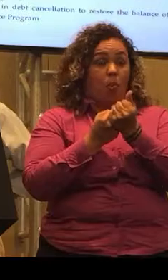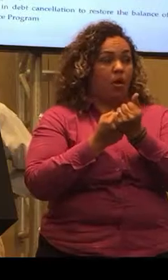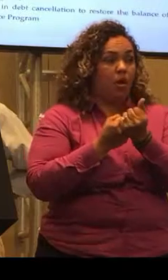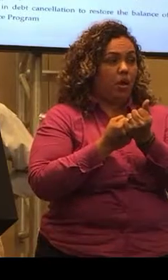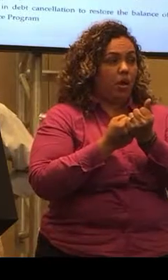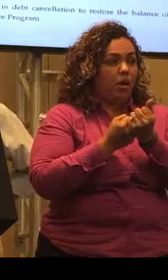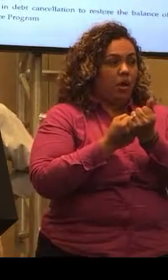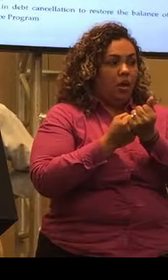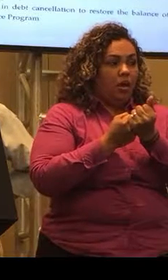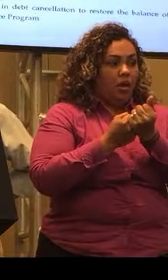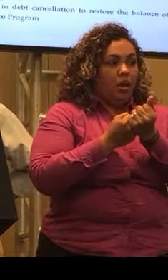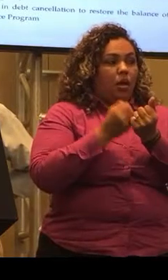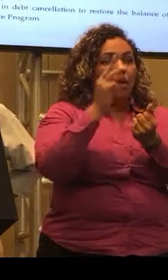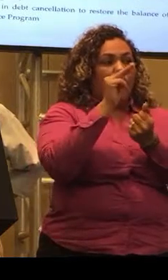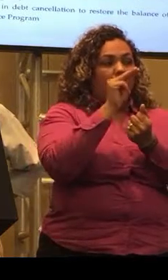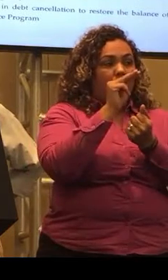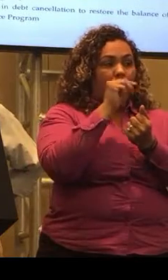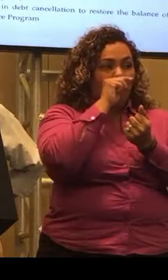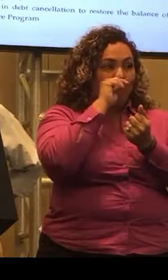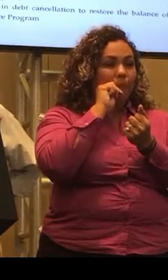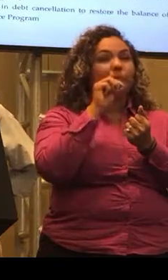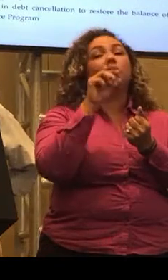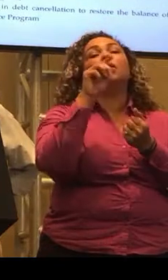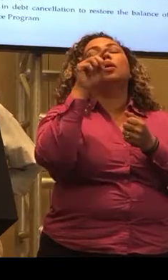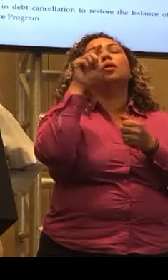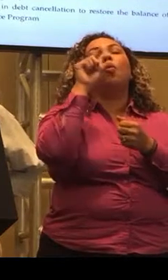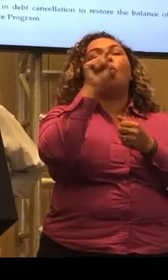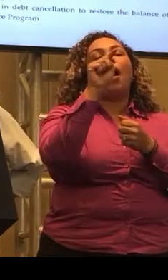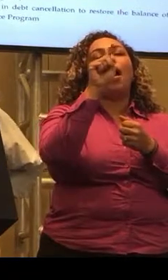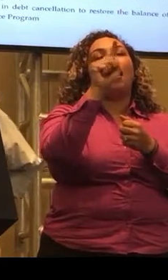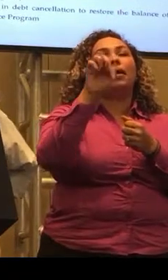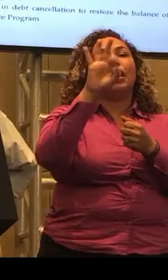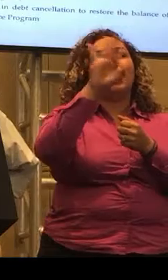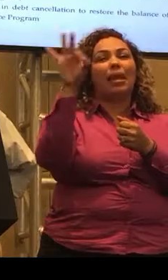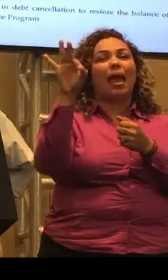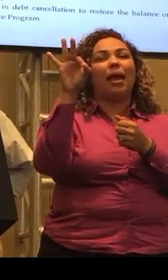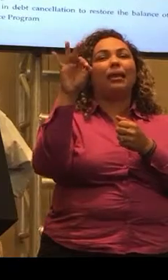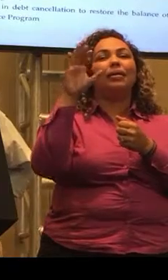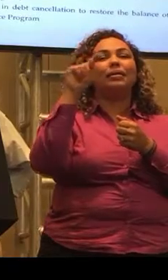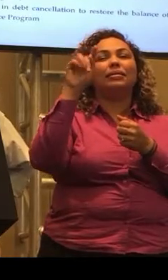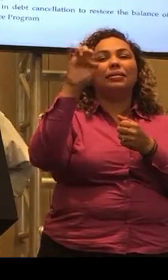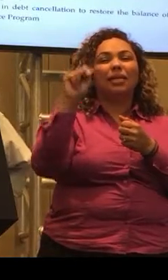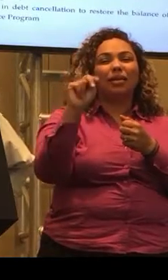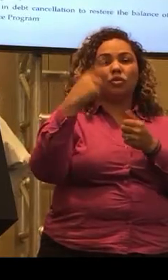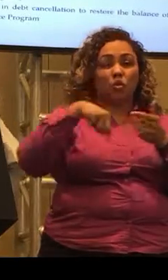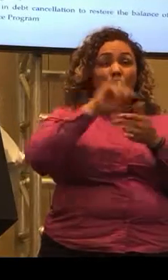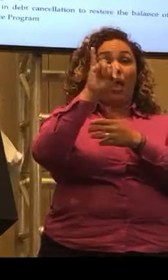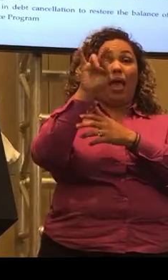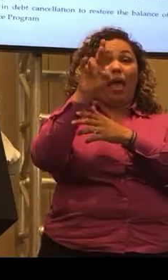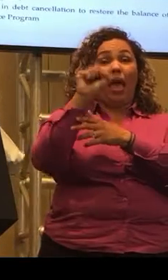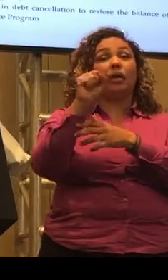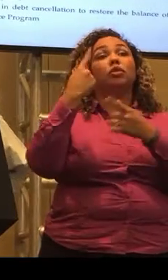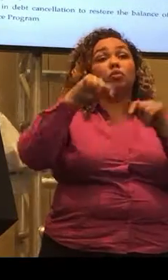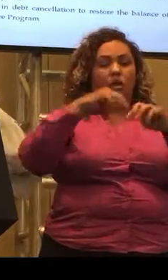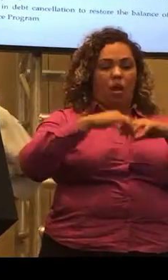to have, again, the Section 199 from the Domestic Interim Network on the Goal that allow domestic